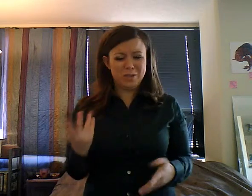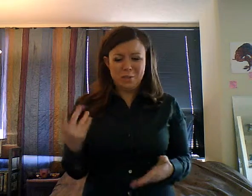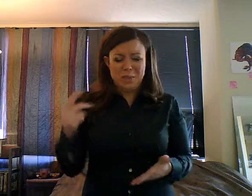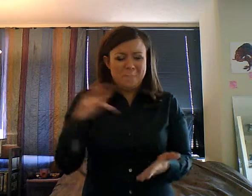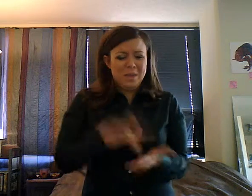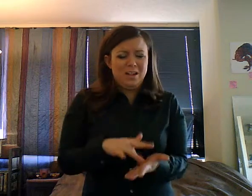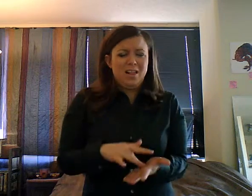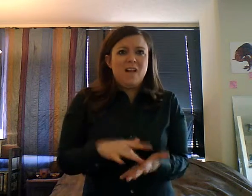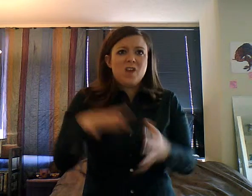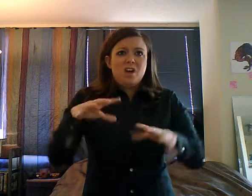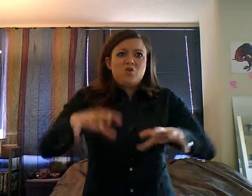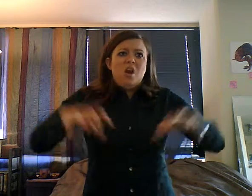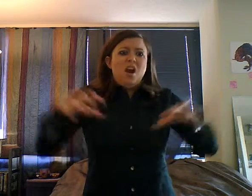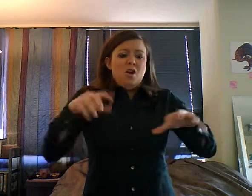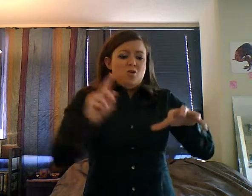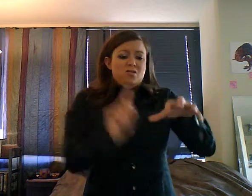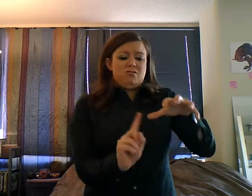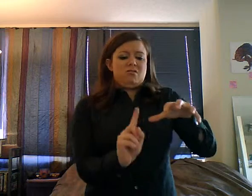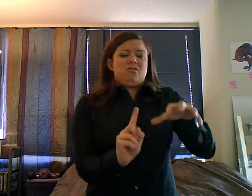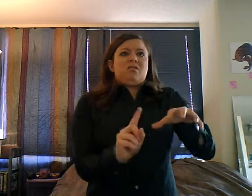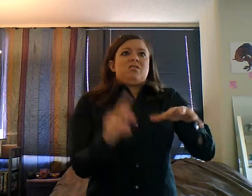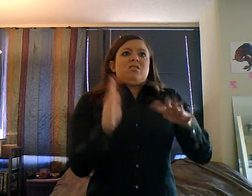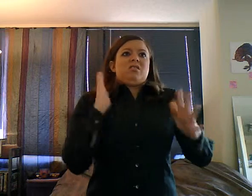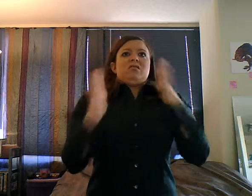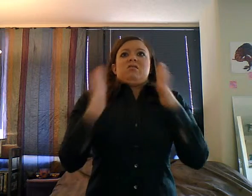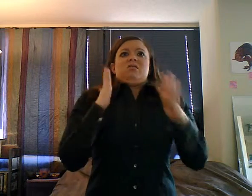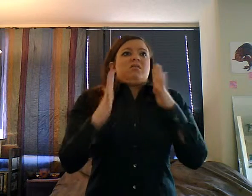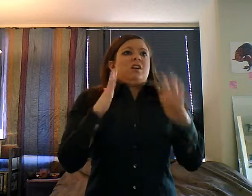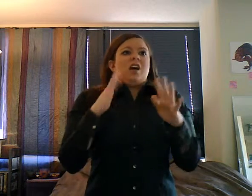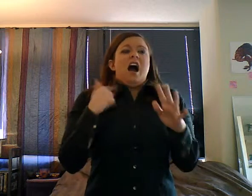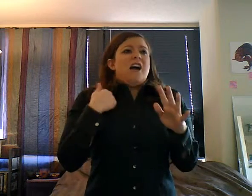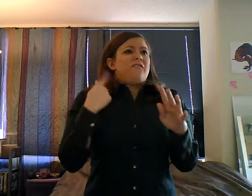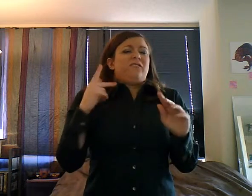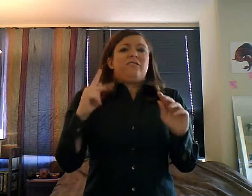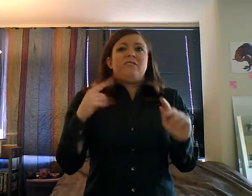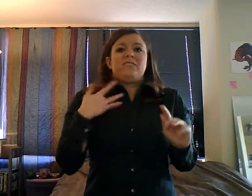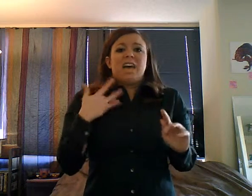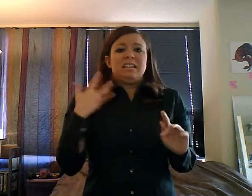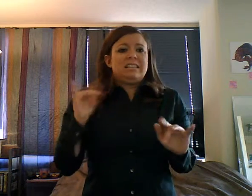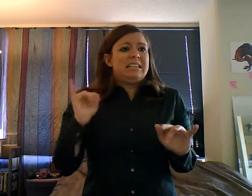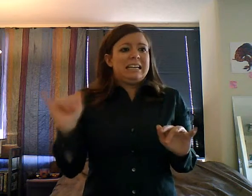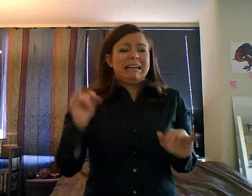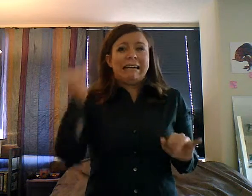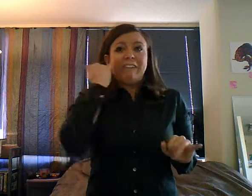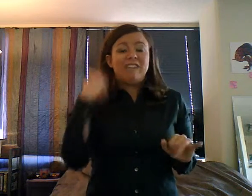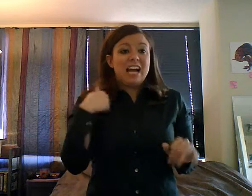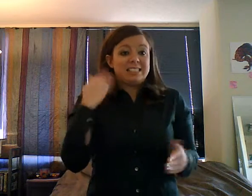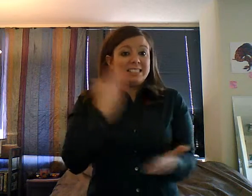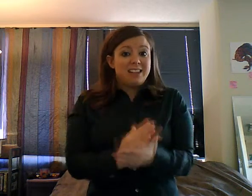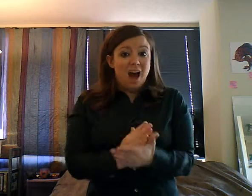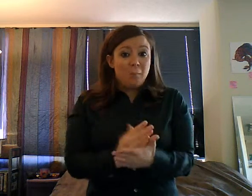that if you stop walking, people are just going to keep walking and trample over you, and I was going to die. I'm kind of a paranoid person.